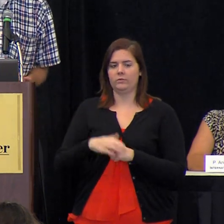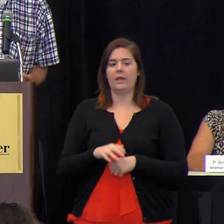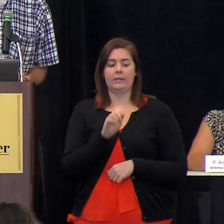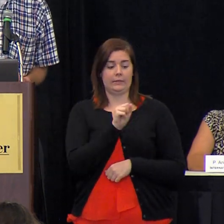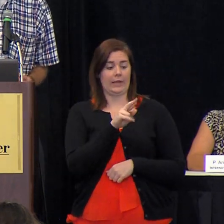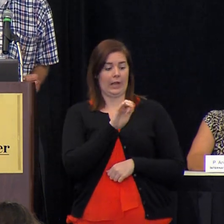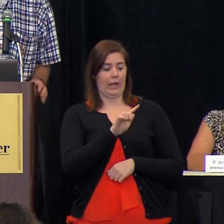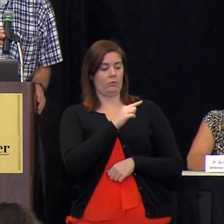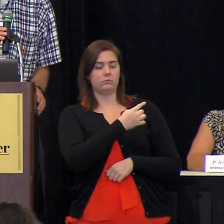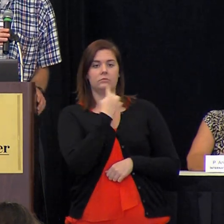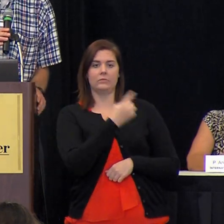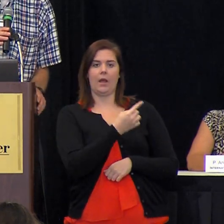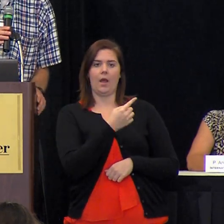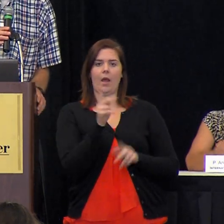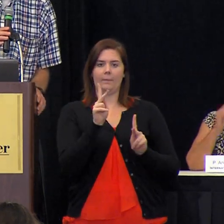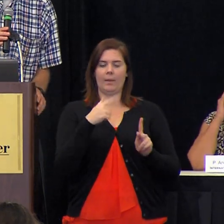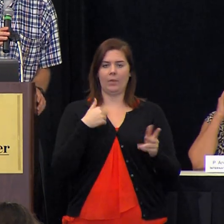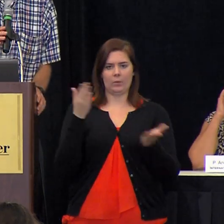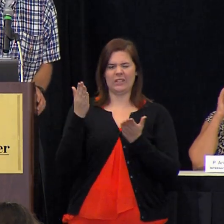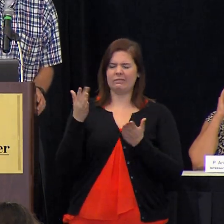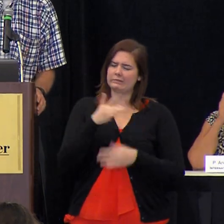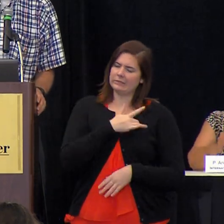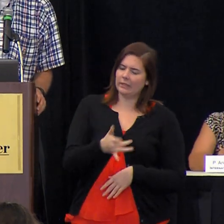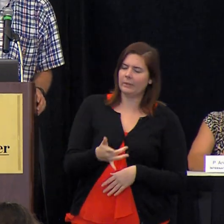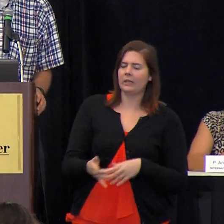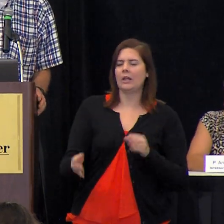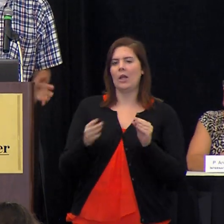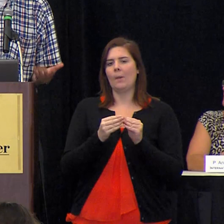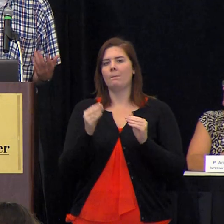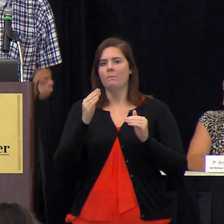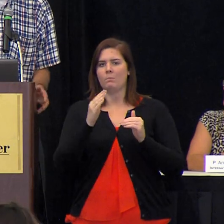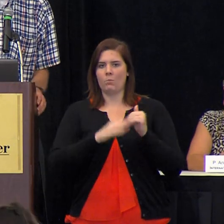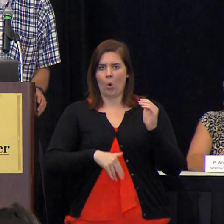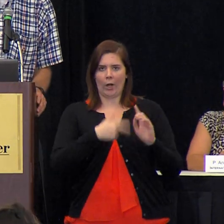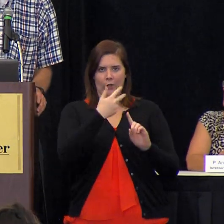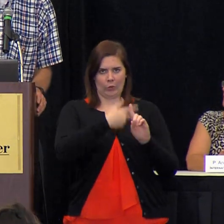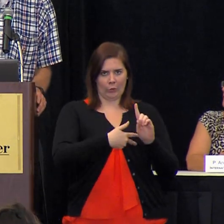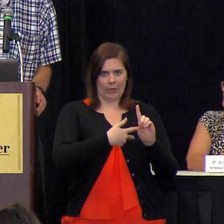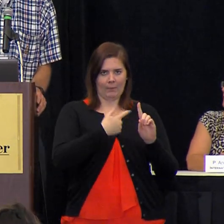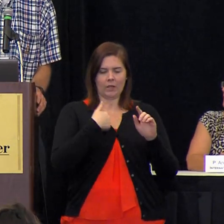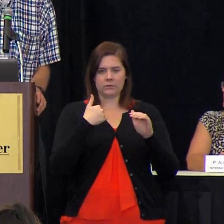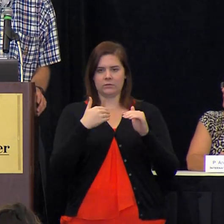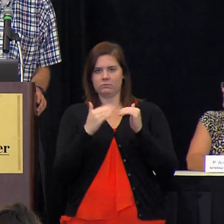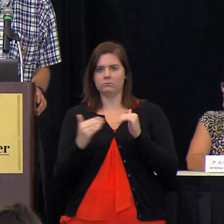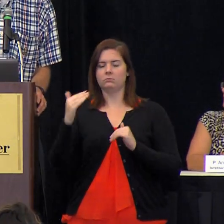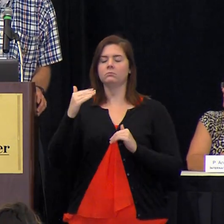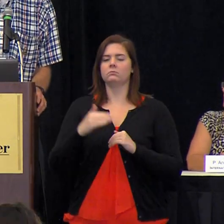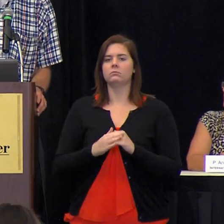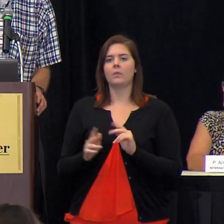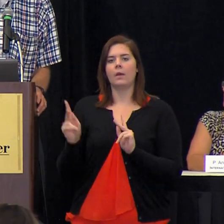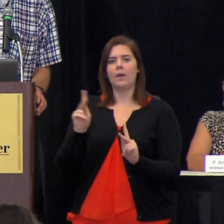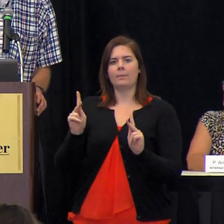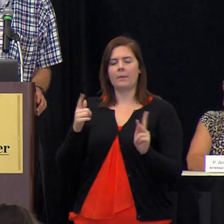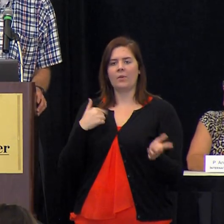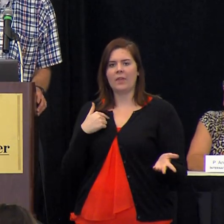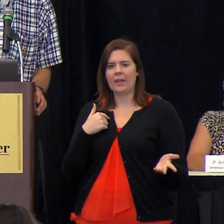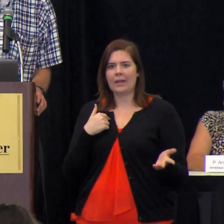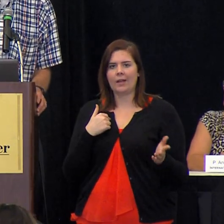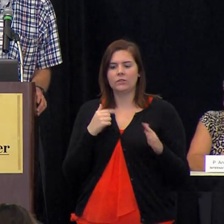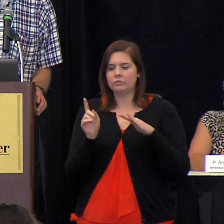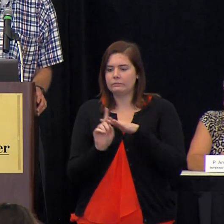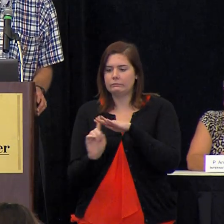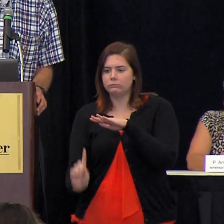mentioned the people that we serve generally have been here a little bit longer than three months or longer and often they're people that have kind of fallen through the